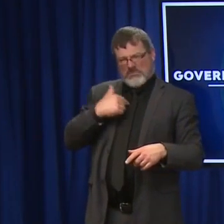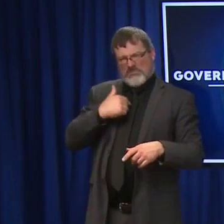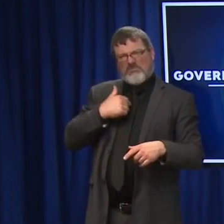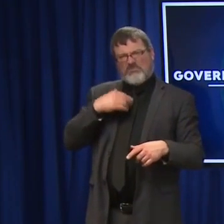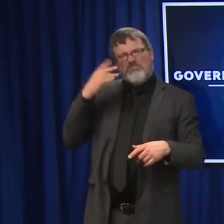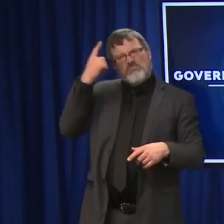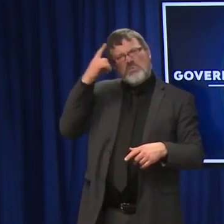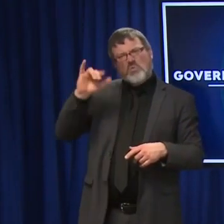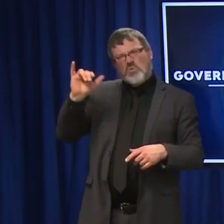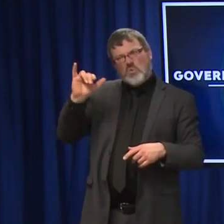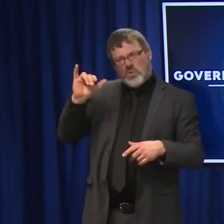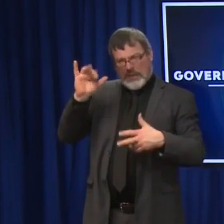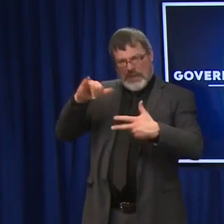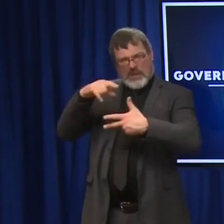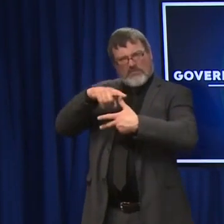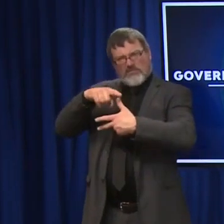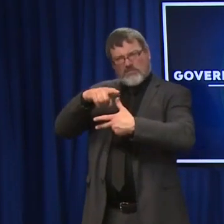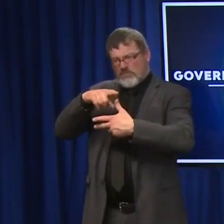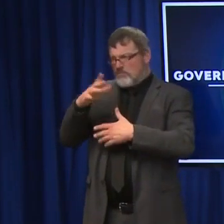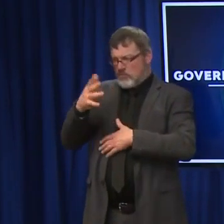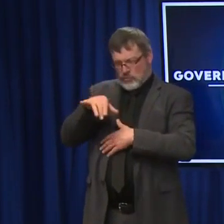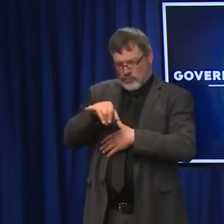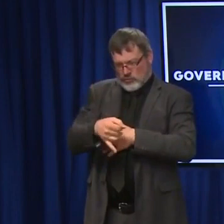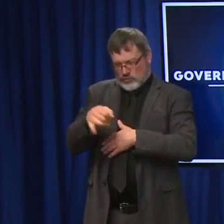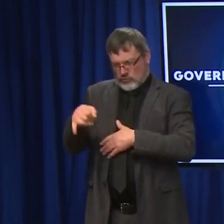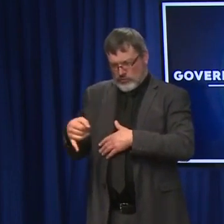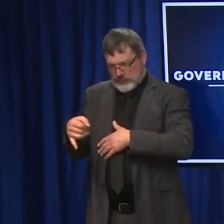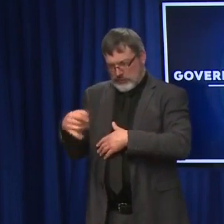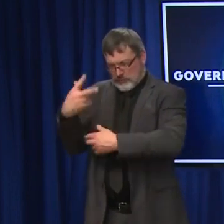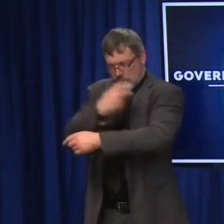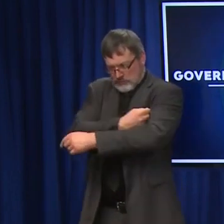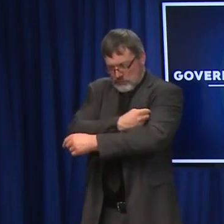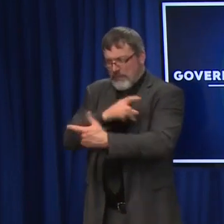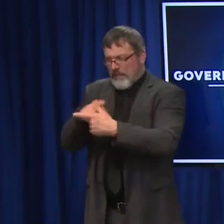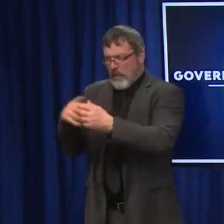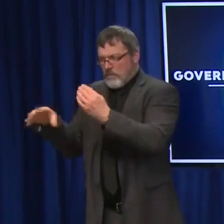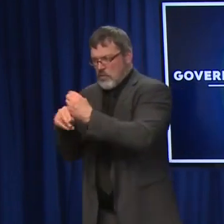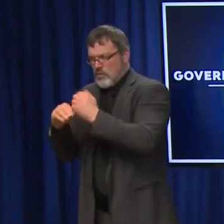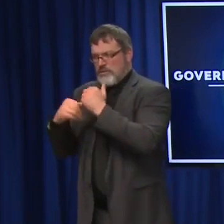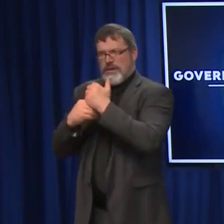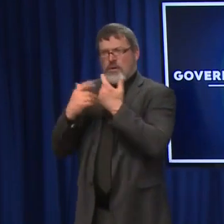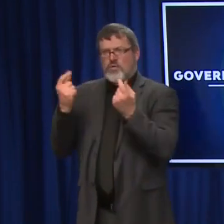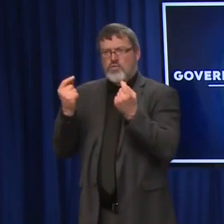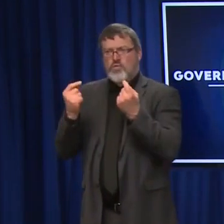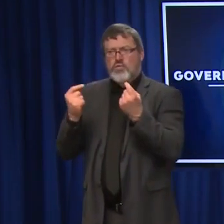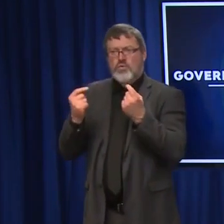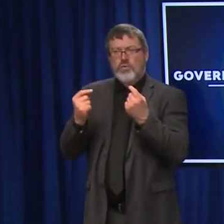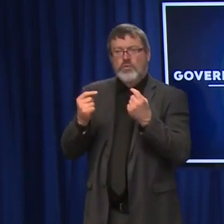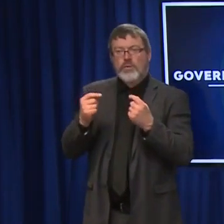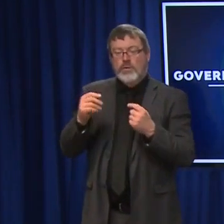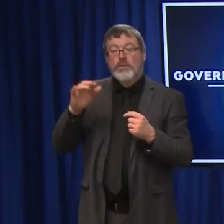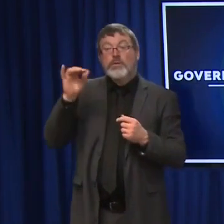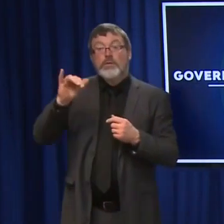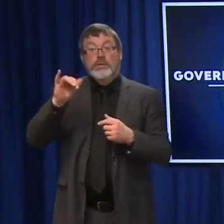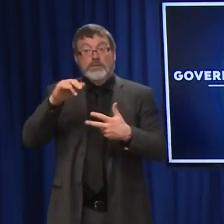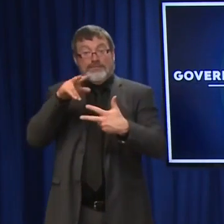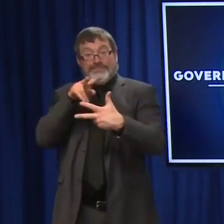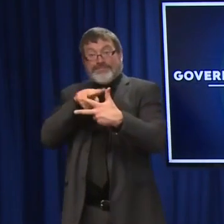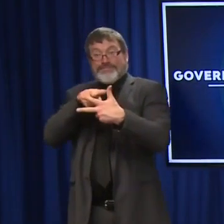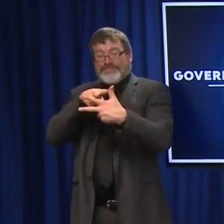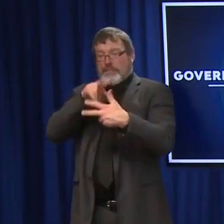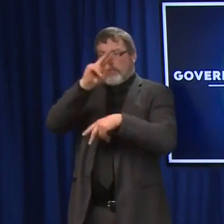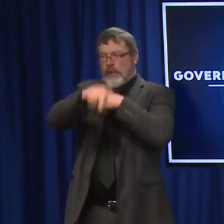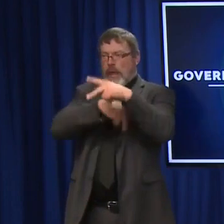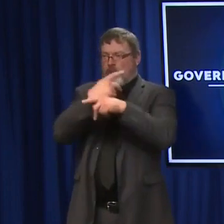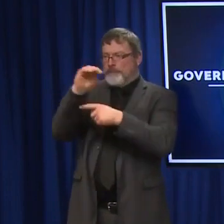So thanks for the question about the mRNA vaccines, meaning the Pfizer or the Moderna vaccines versus the Janssen vaccine. And you're